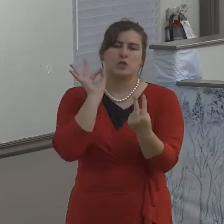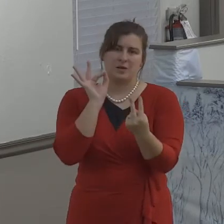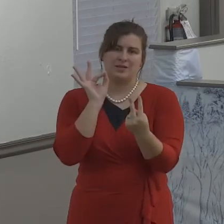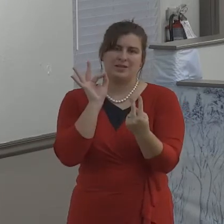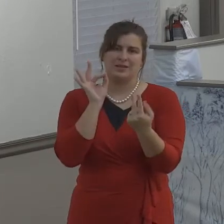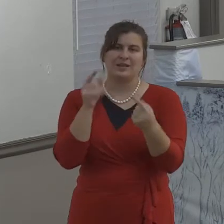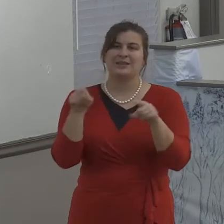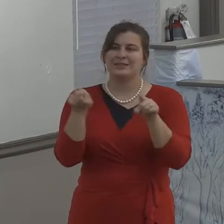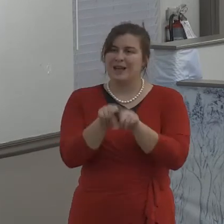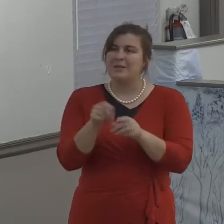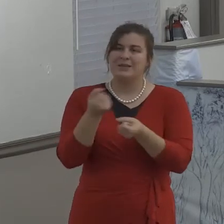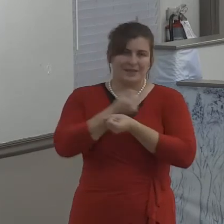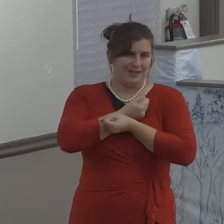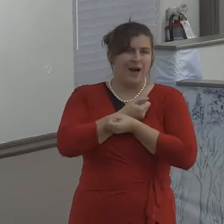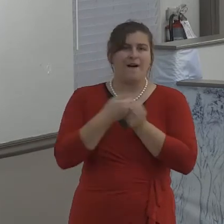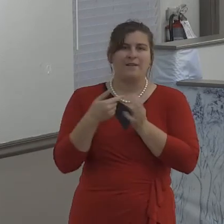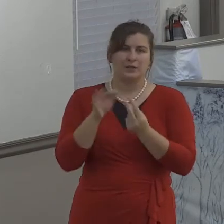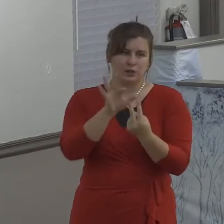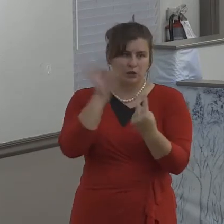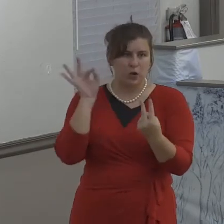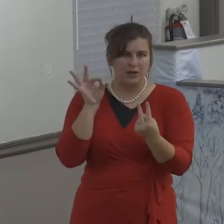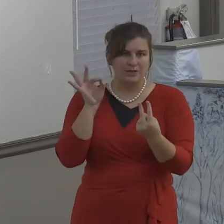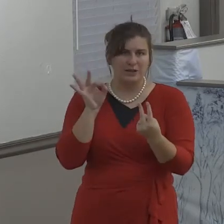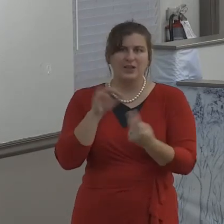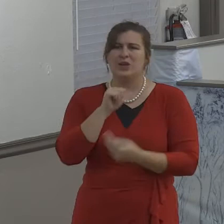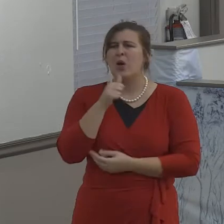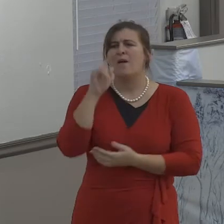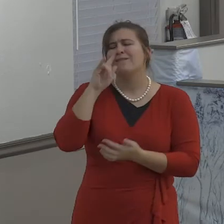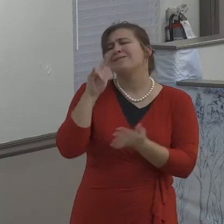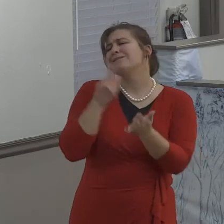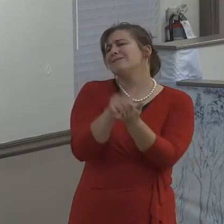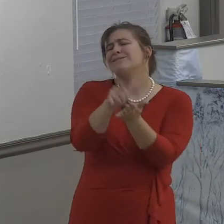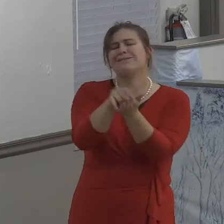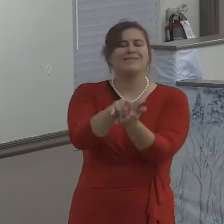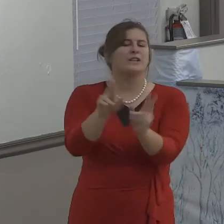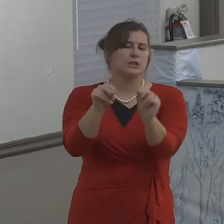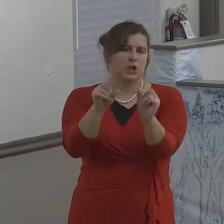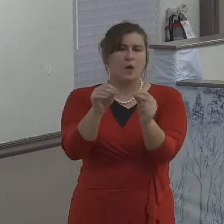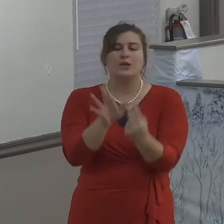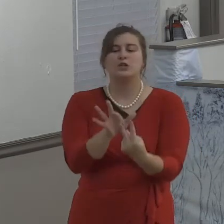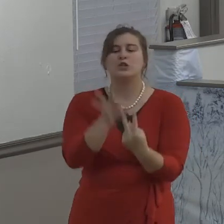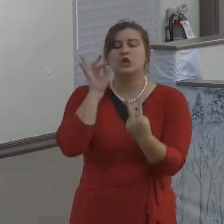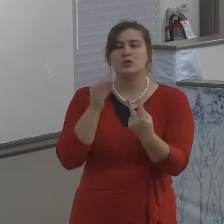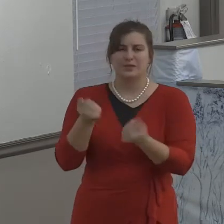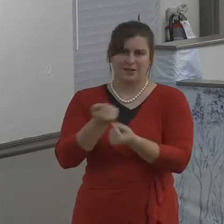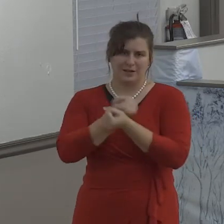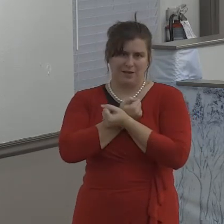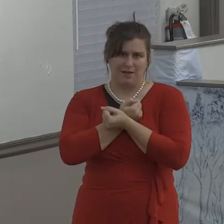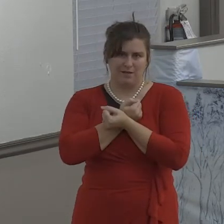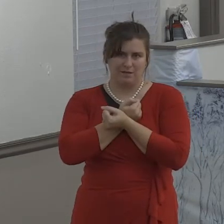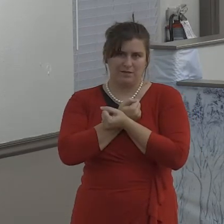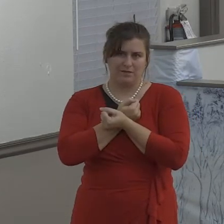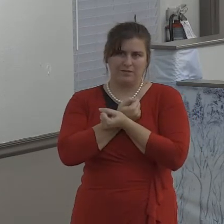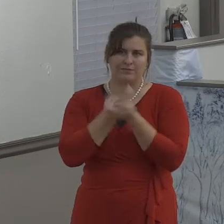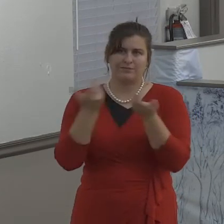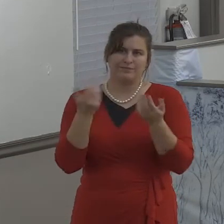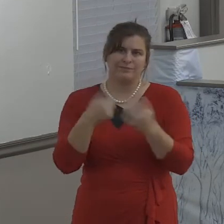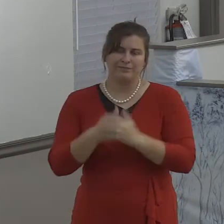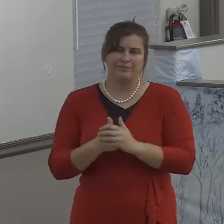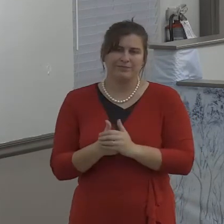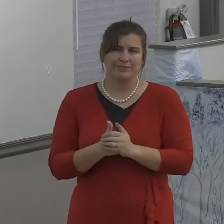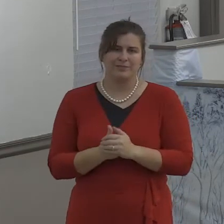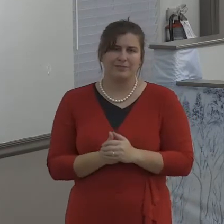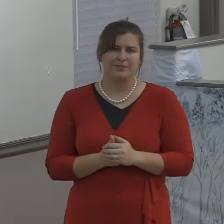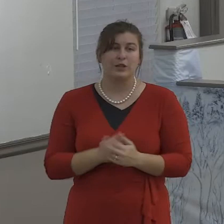And you make the choice to forgive. You make the choice to overlook a mistake. you make the